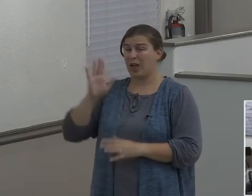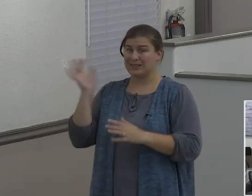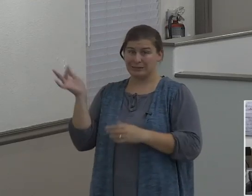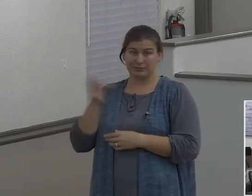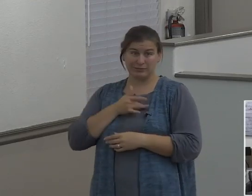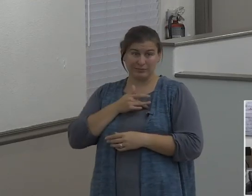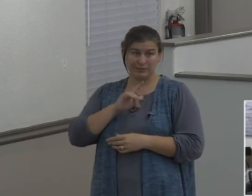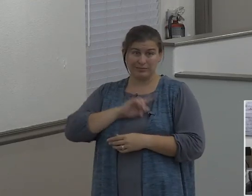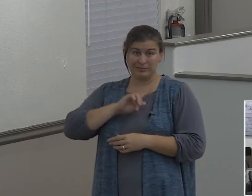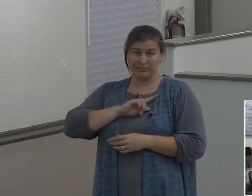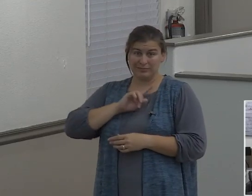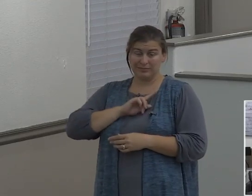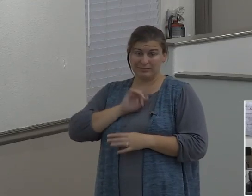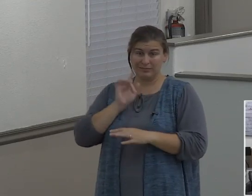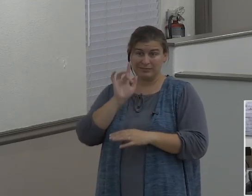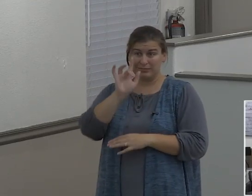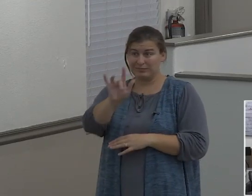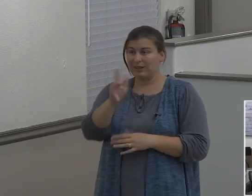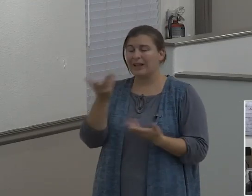He's spoken to you about anything.